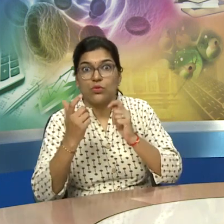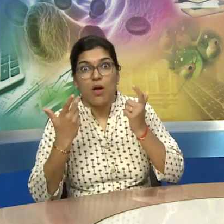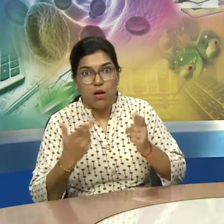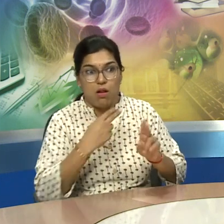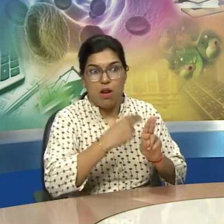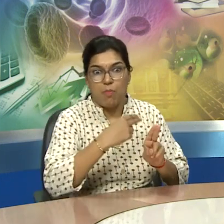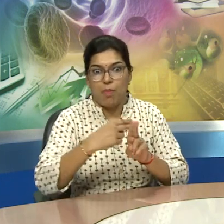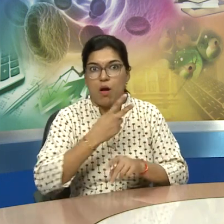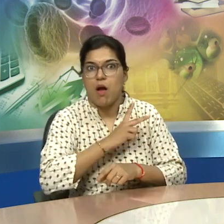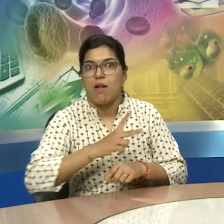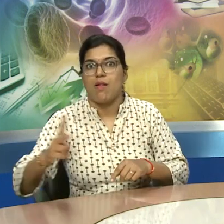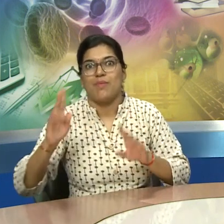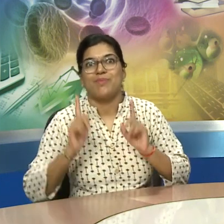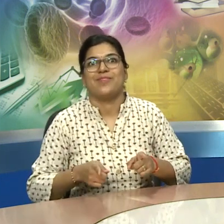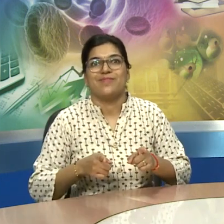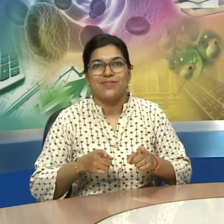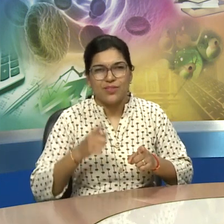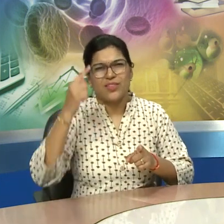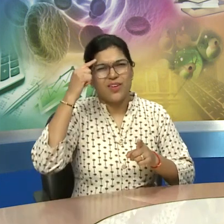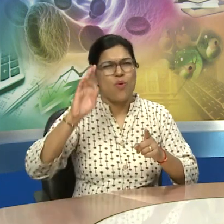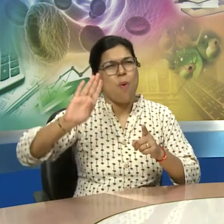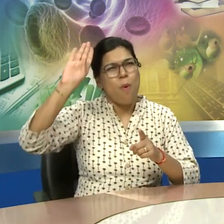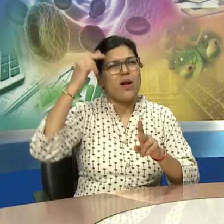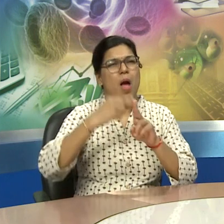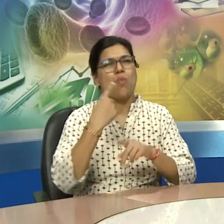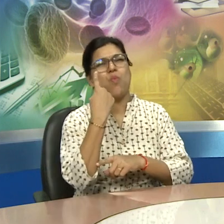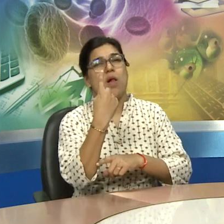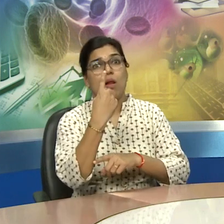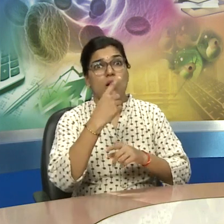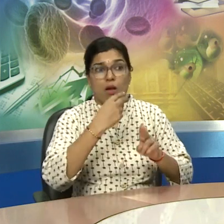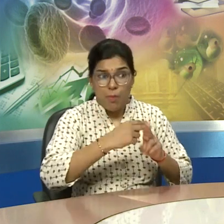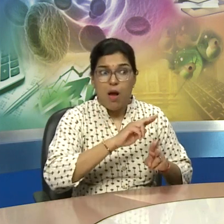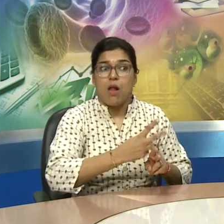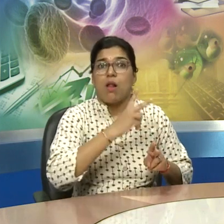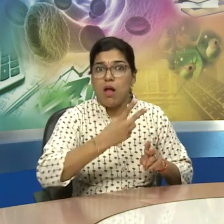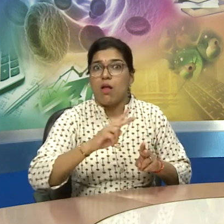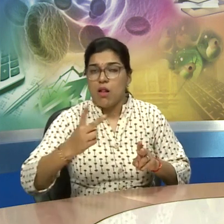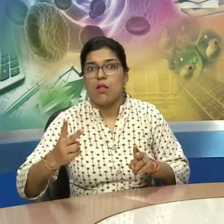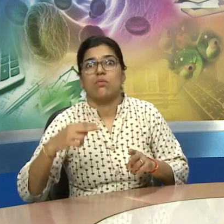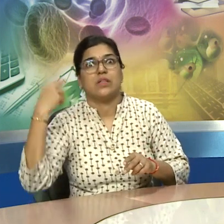evolution you can see the different names written under all these